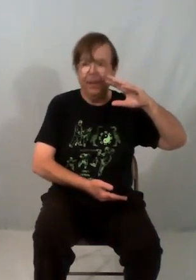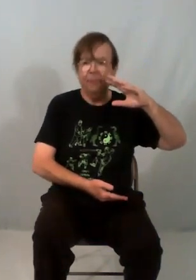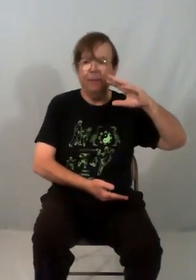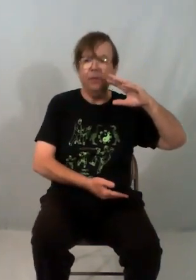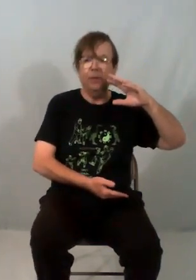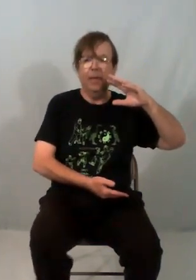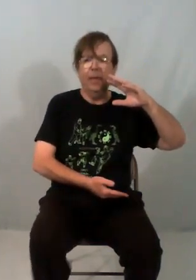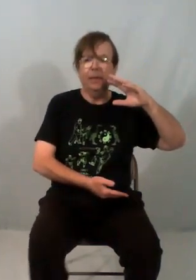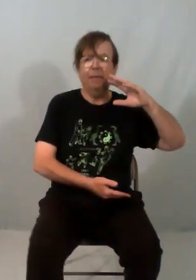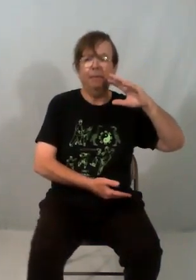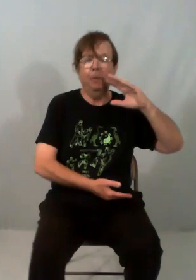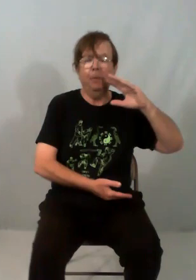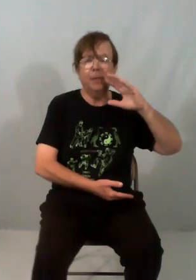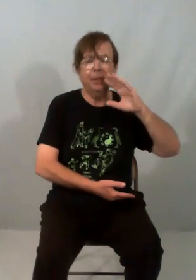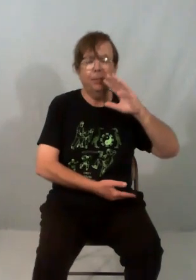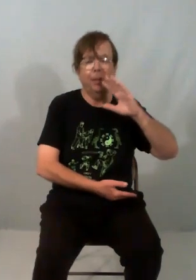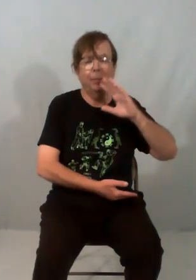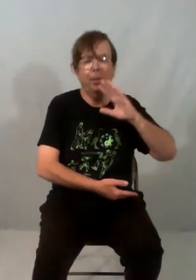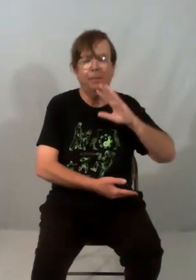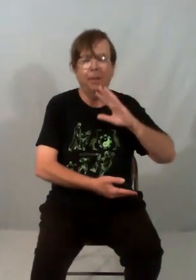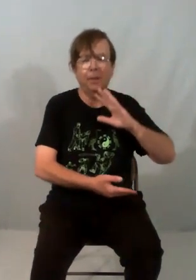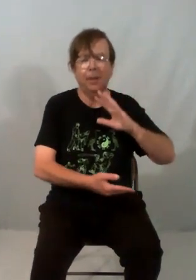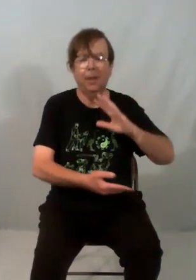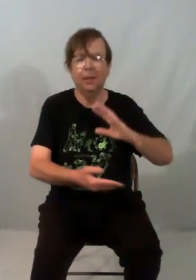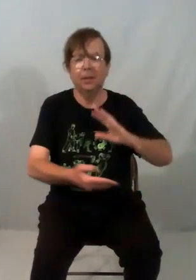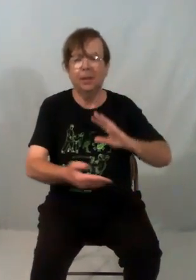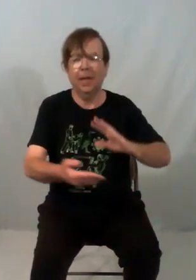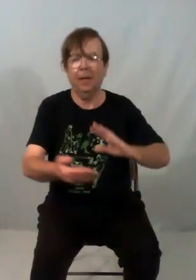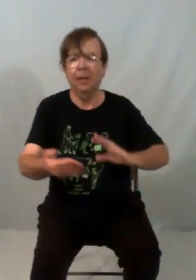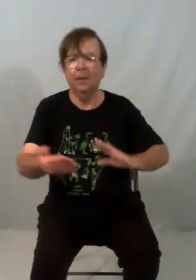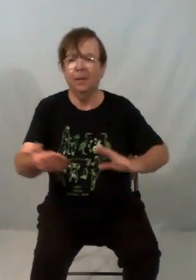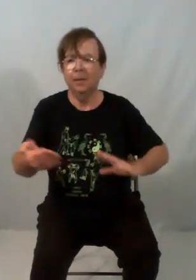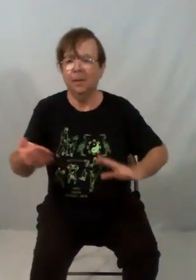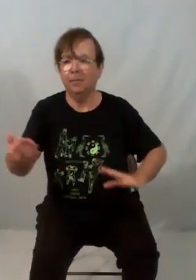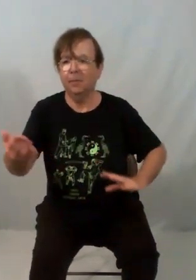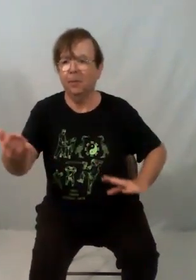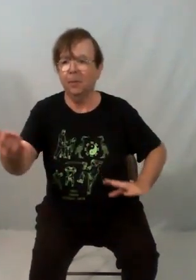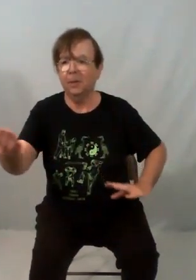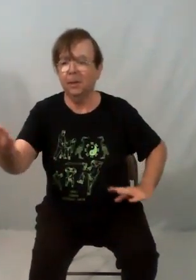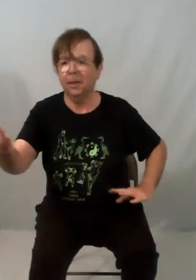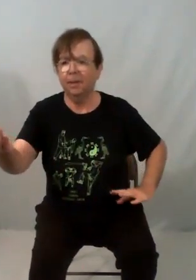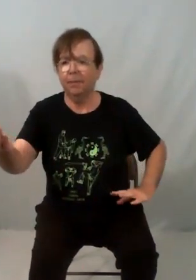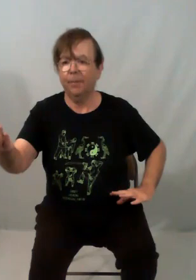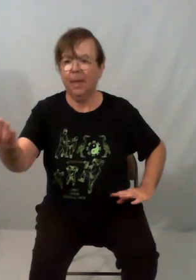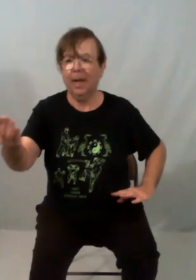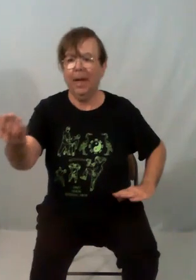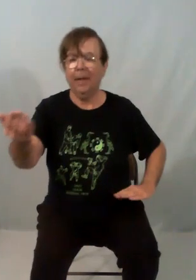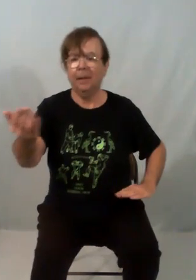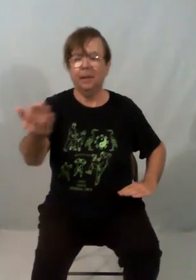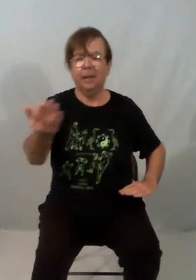Raise your knee. Step forward a little bit with your foot. So now go forwards and come